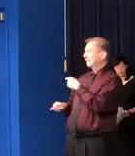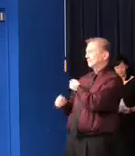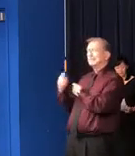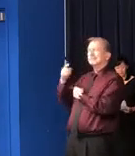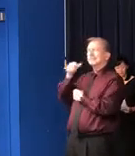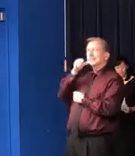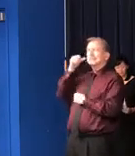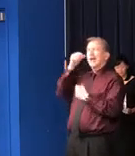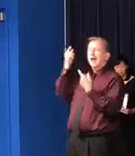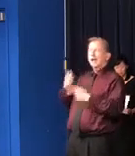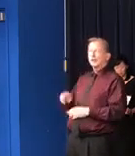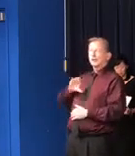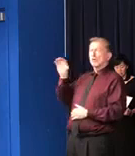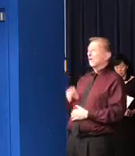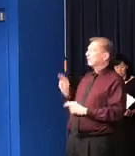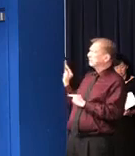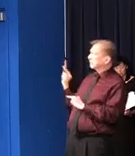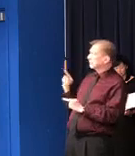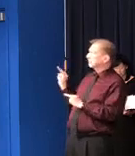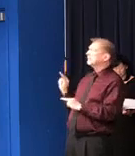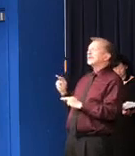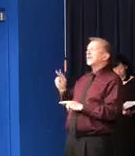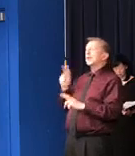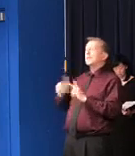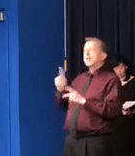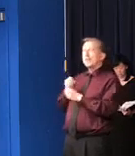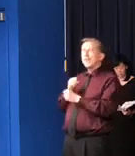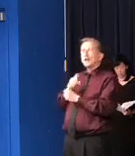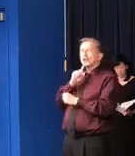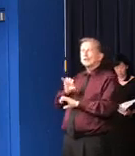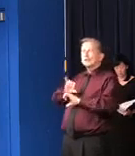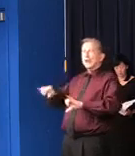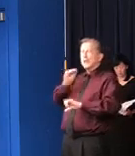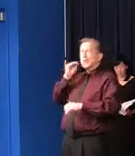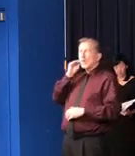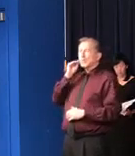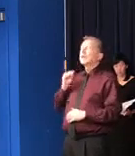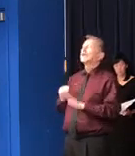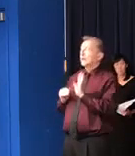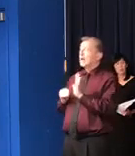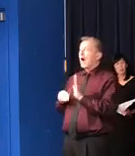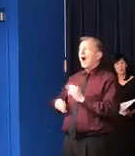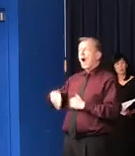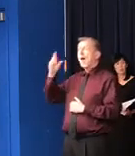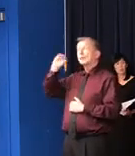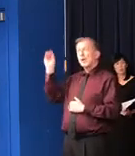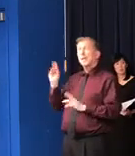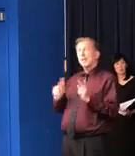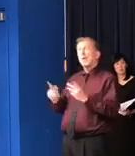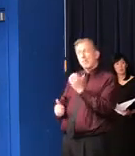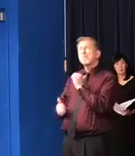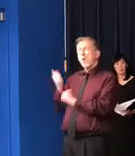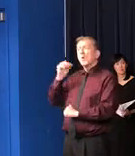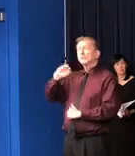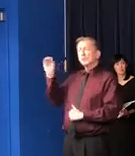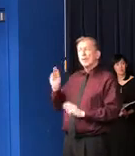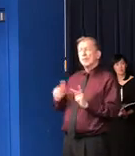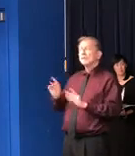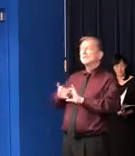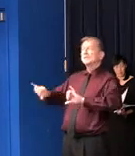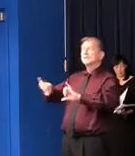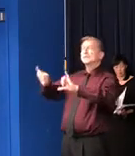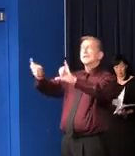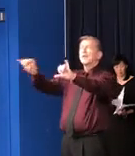in fact adhering to stay at home. Many places in Illinois people are doing exactly what we asked. I know it was a beautiful day